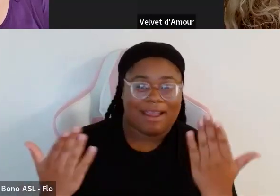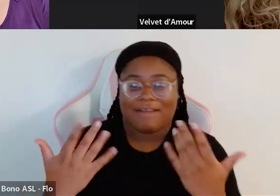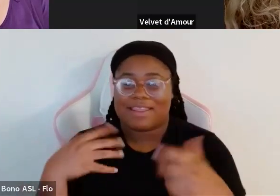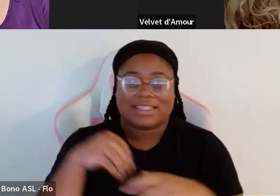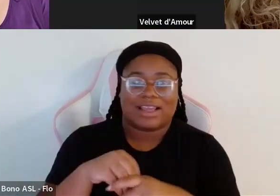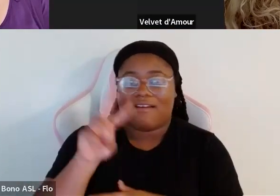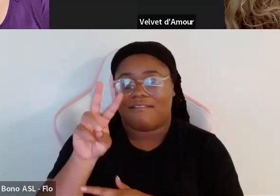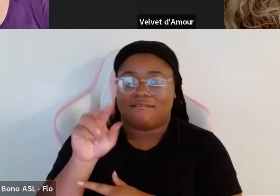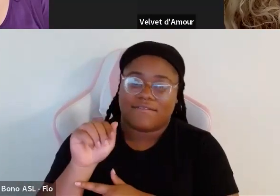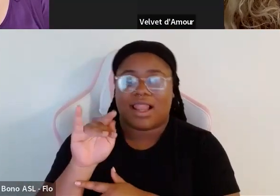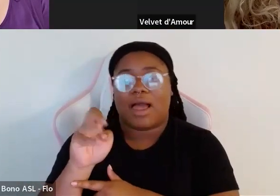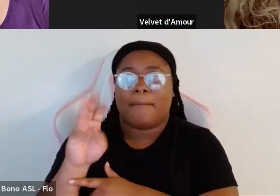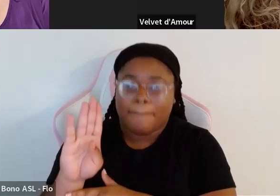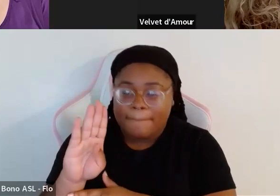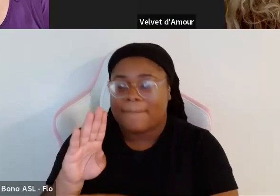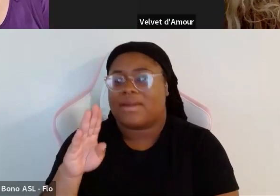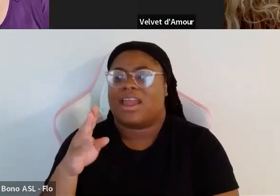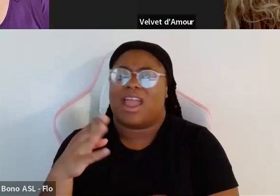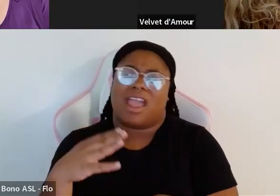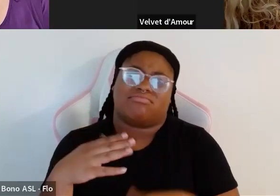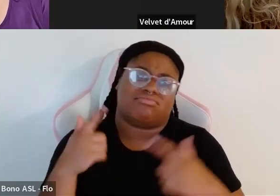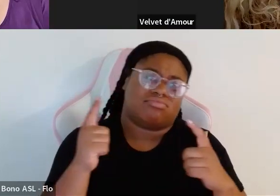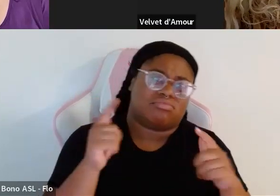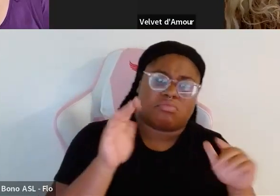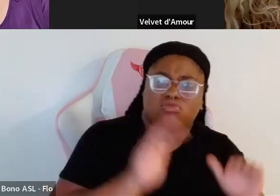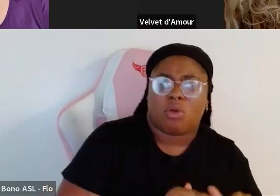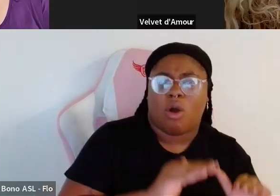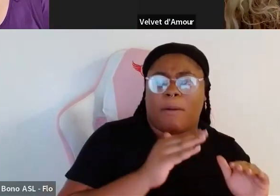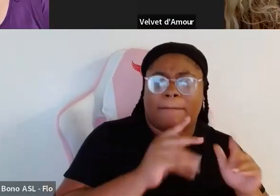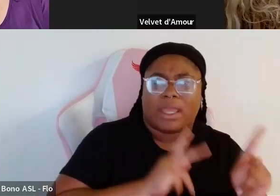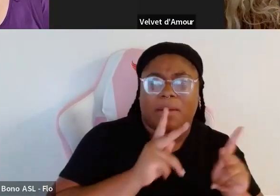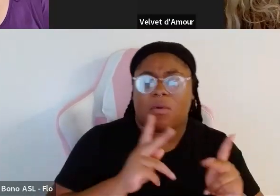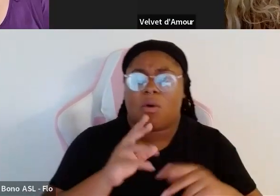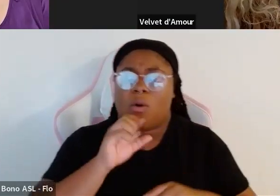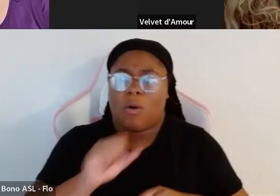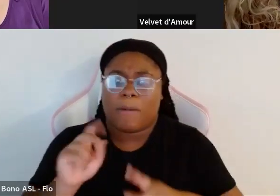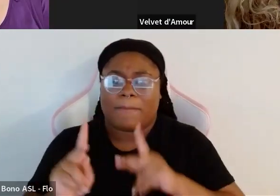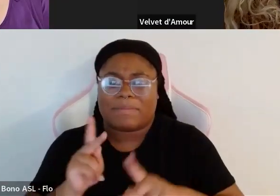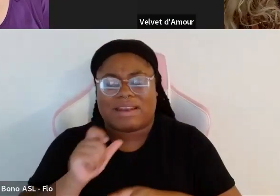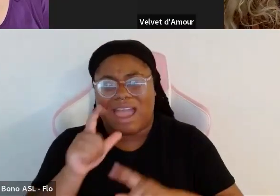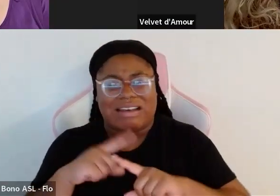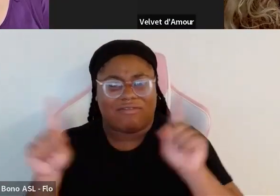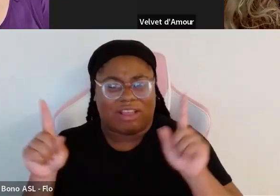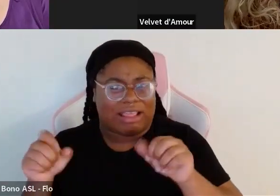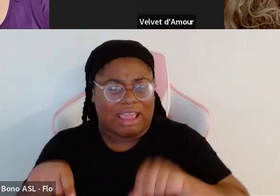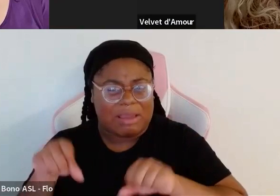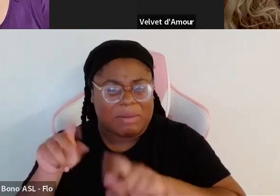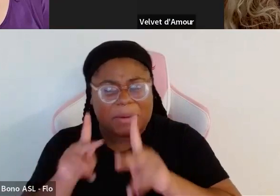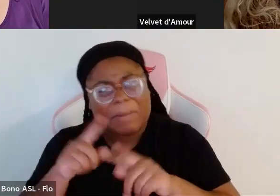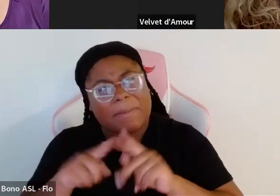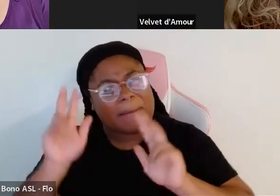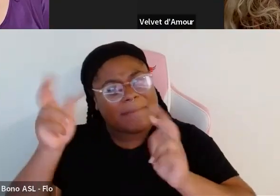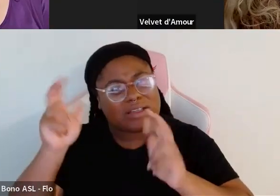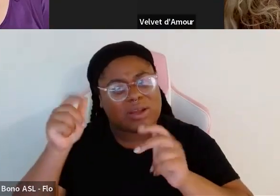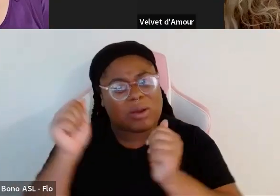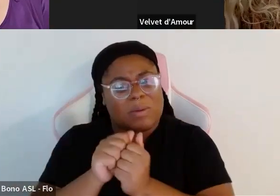too because it had small people it had old people um it didn't have differently abled people as I recall but like a basketball player